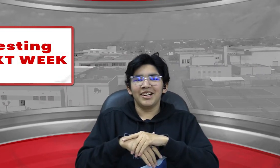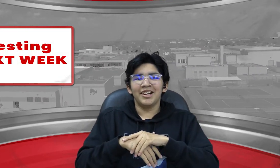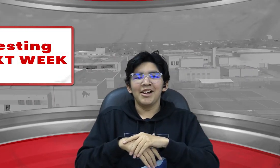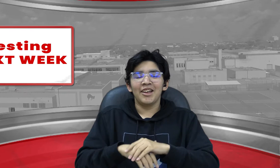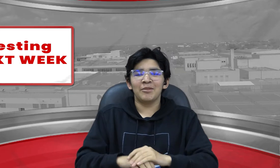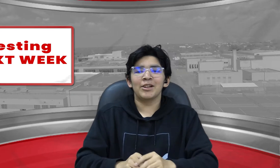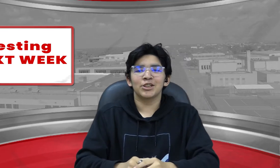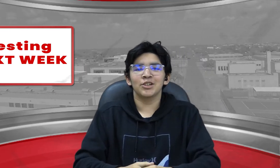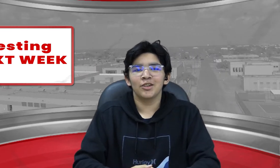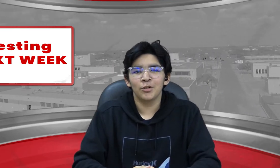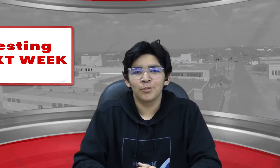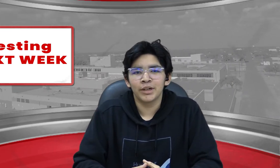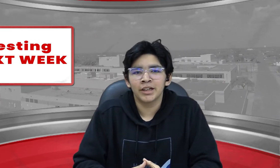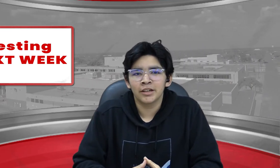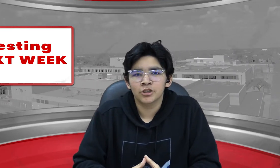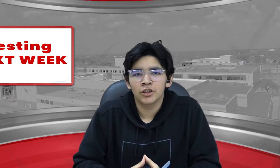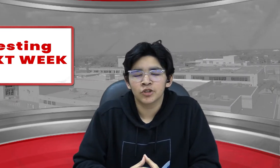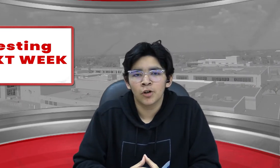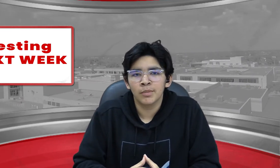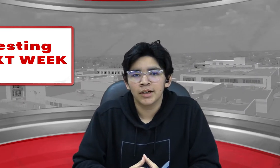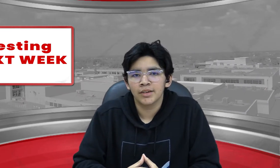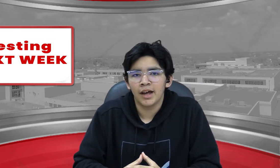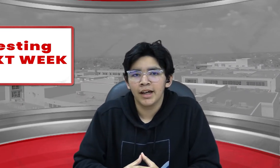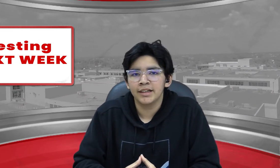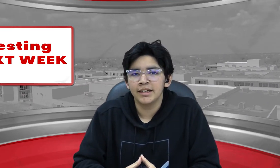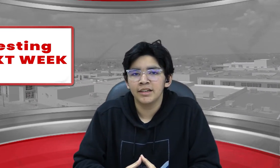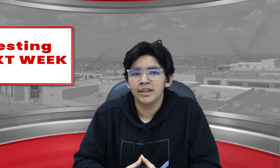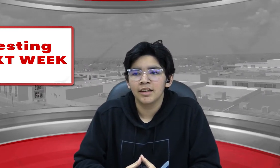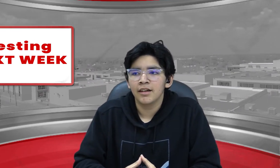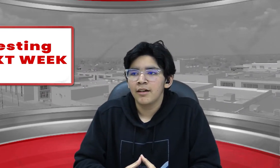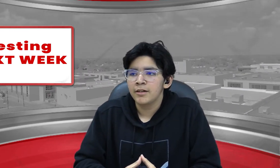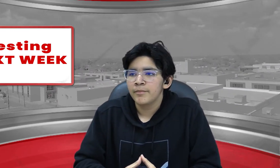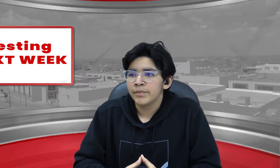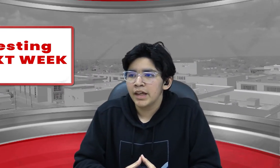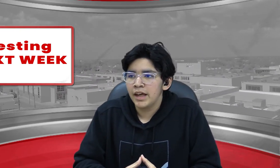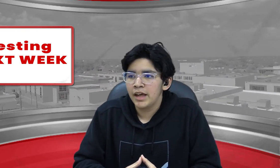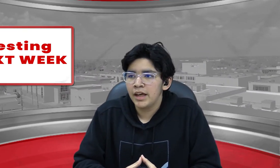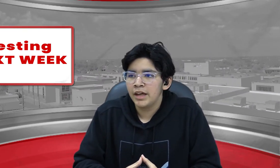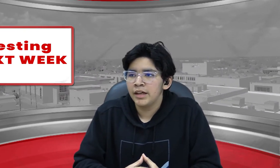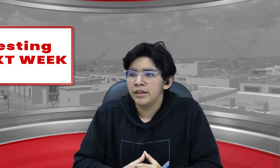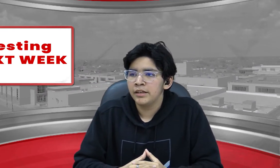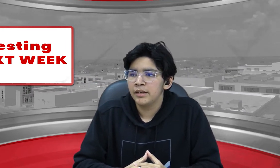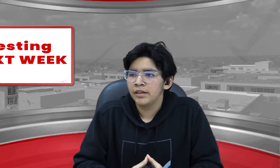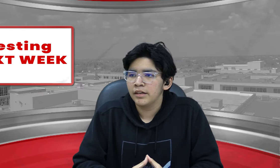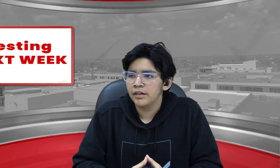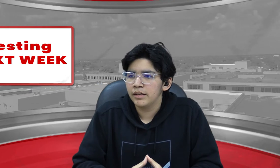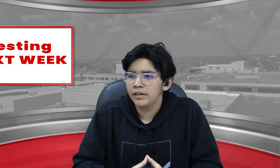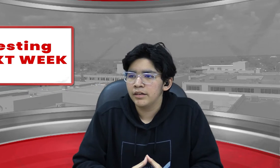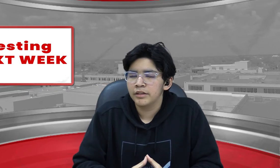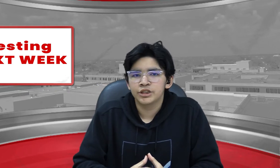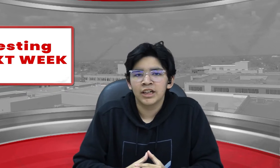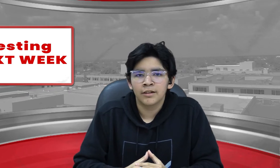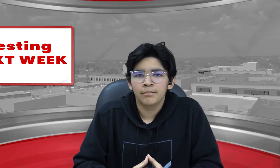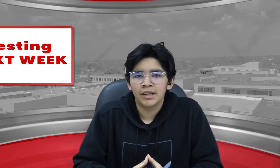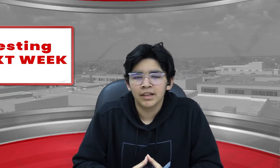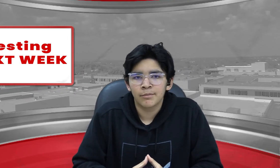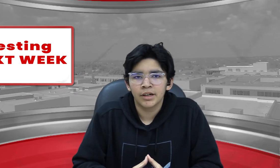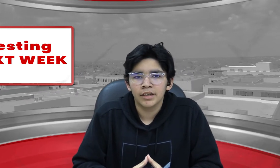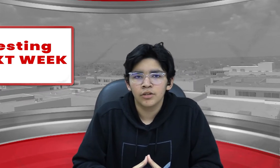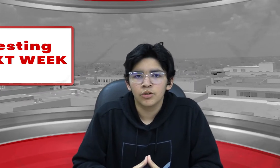you have to make sure to bring charge chromebooks ids and check by the library to